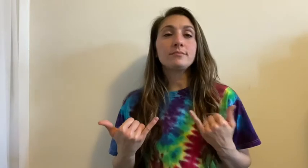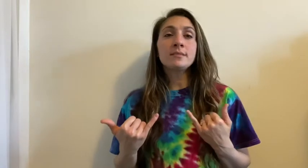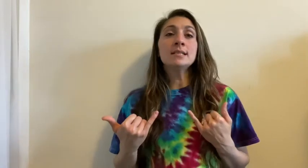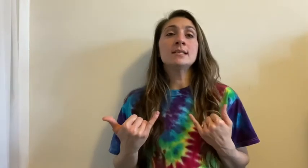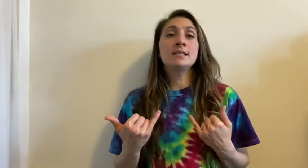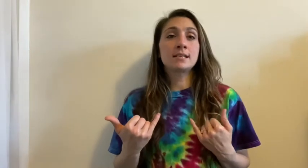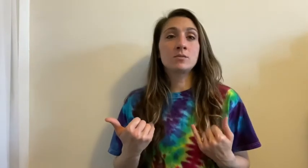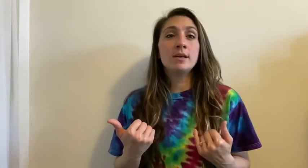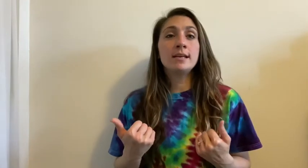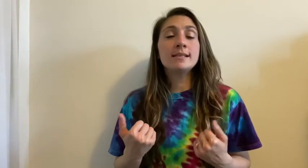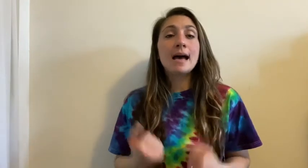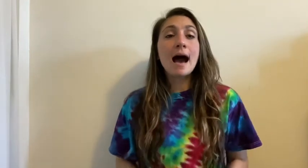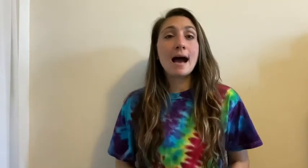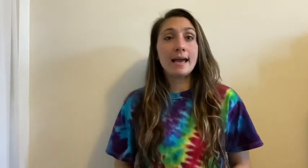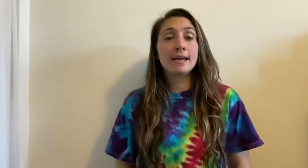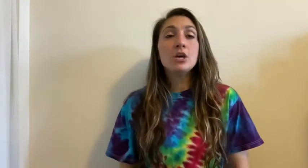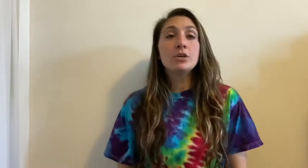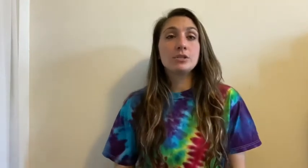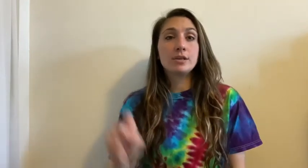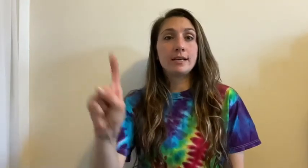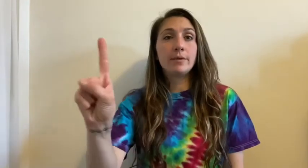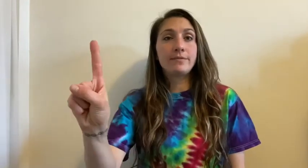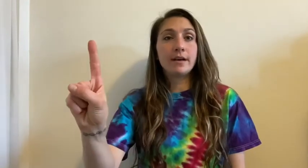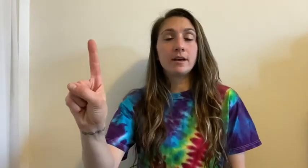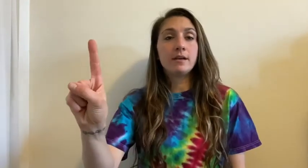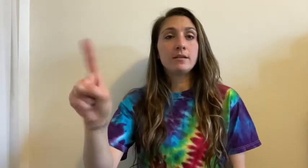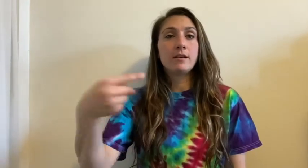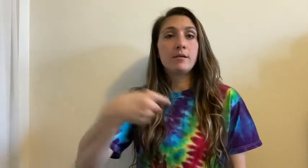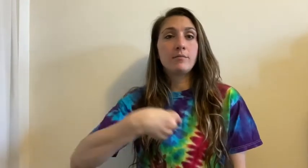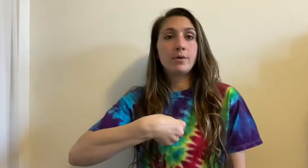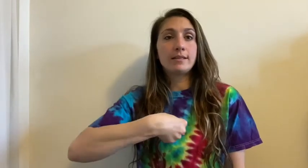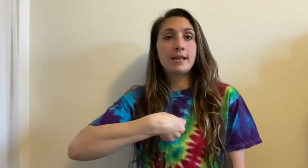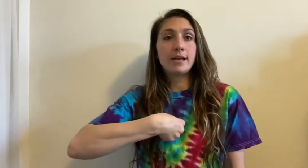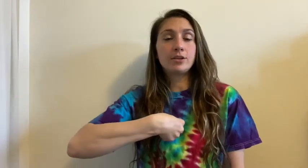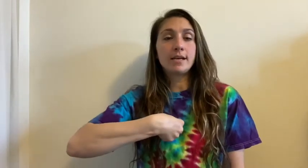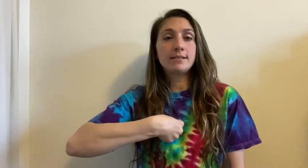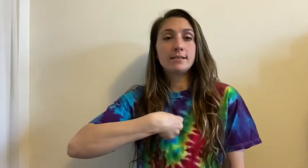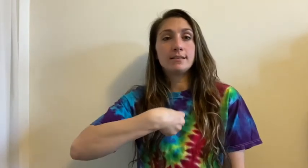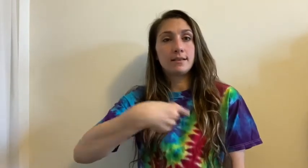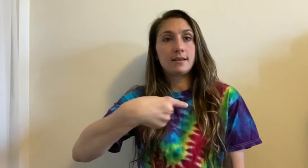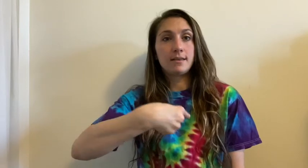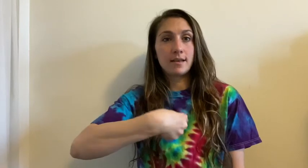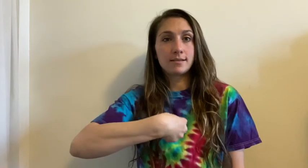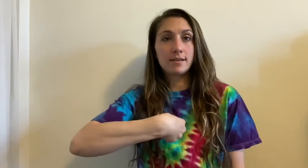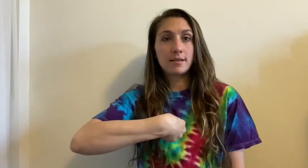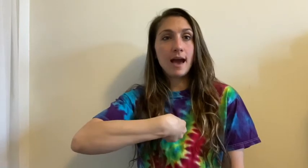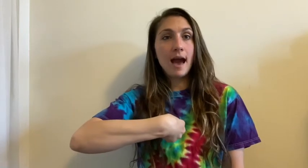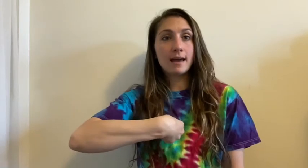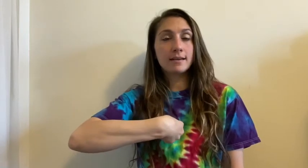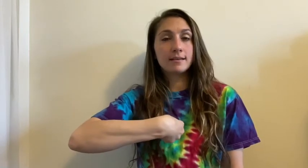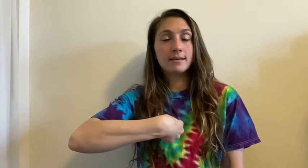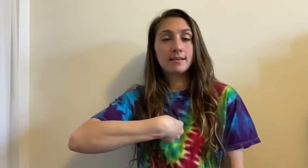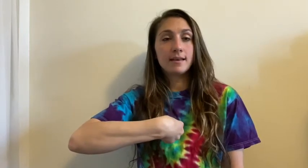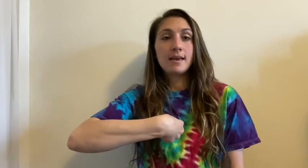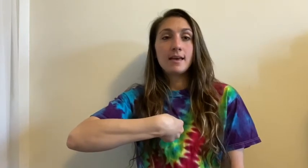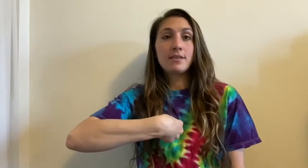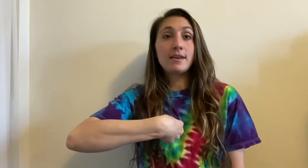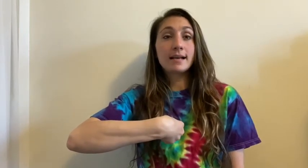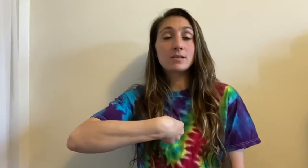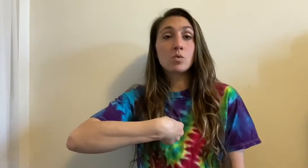The next one is I. So you're gonna take one finger, point it at your chest, and that's how you say I. The next one